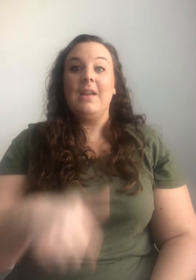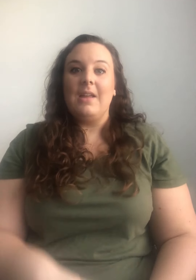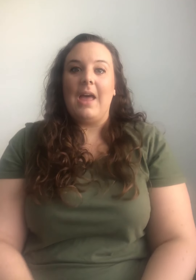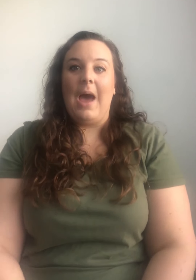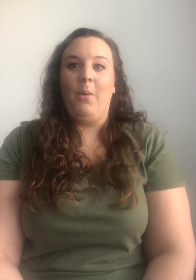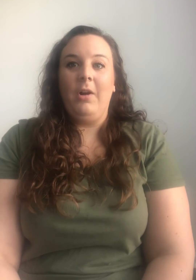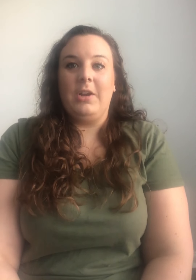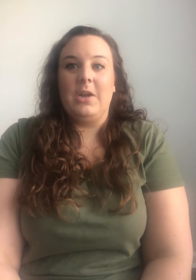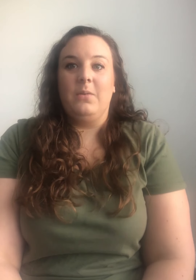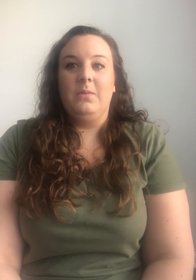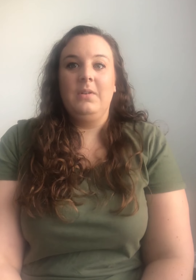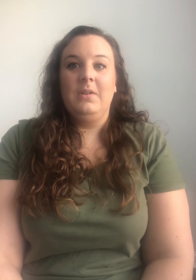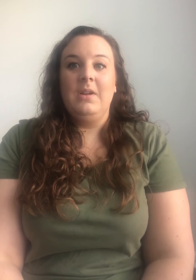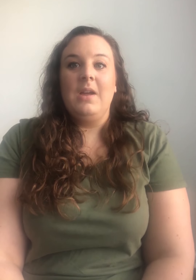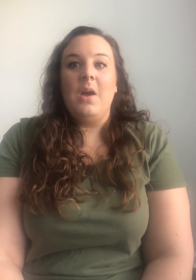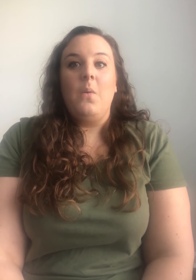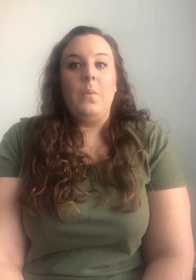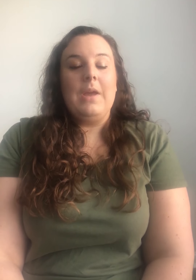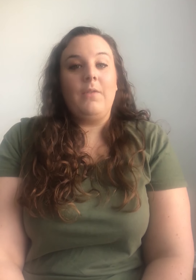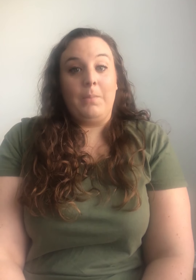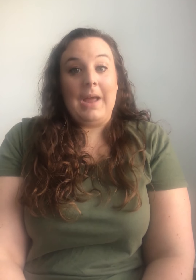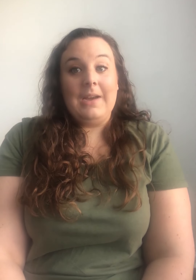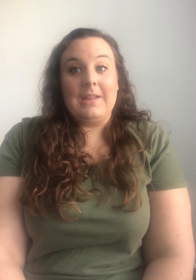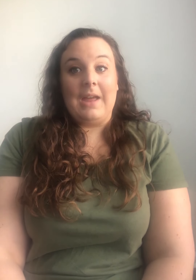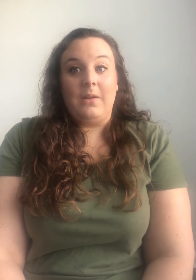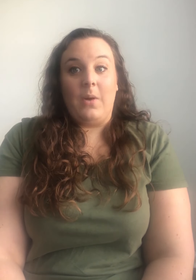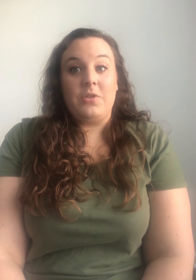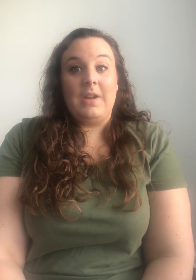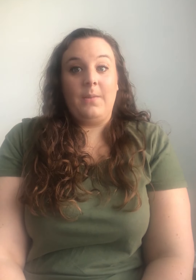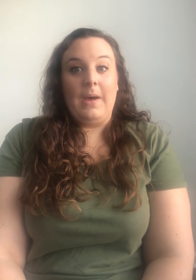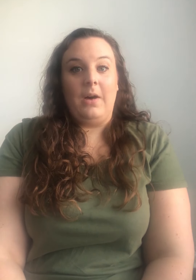How are you? We can reply to that question as well.